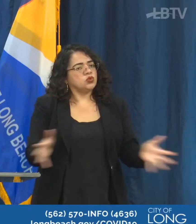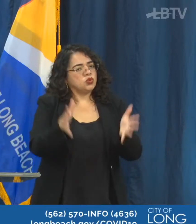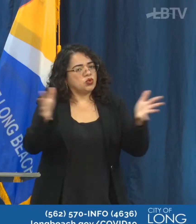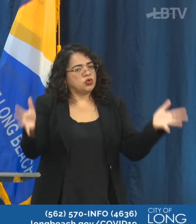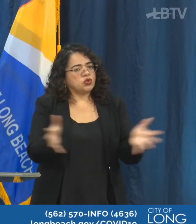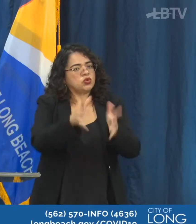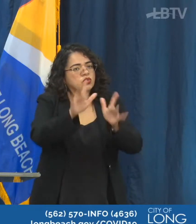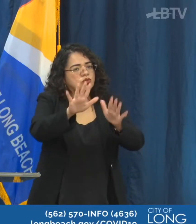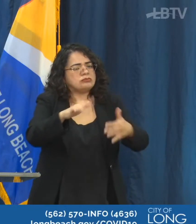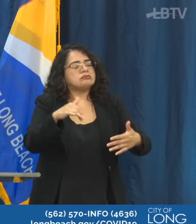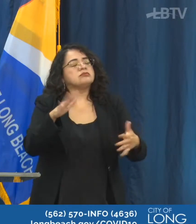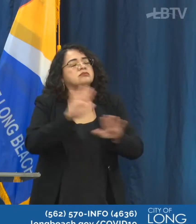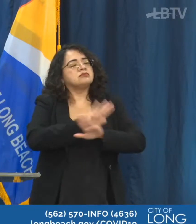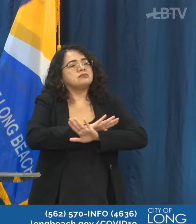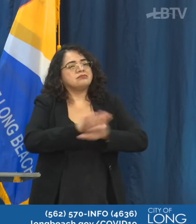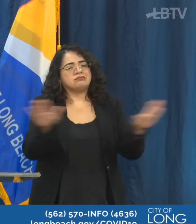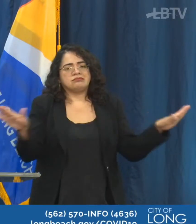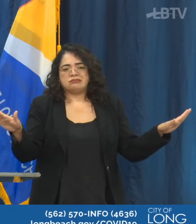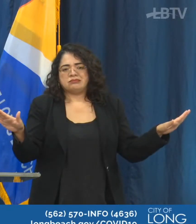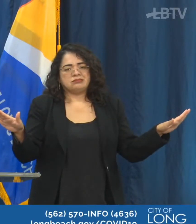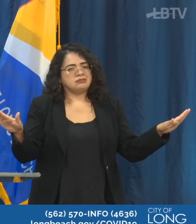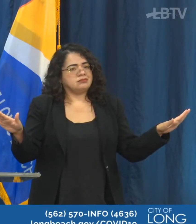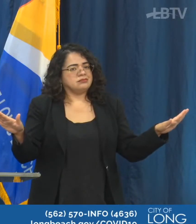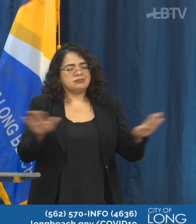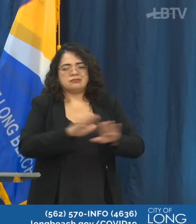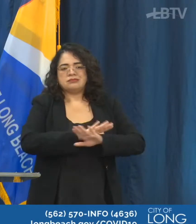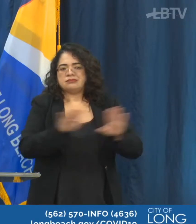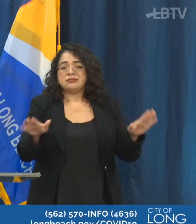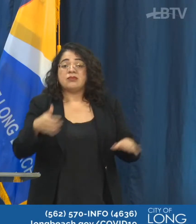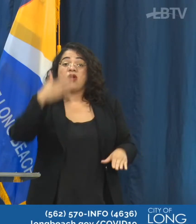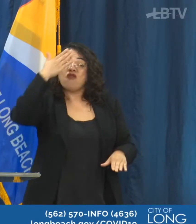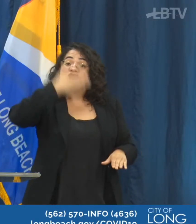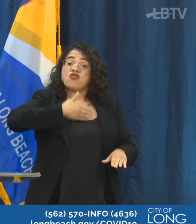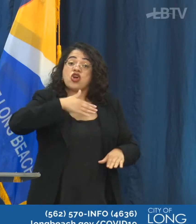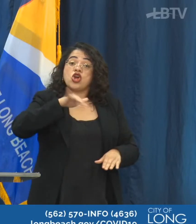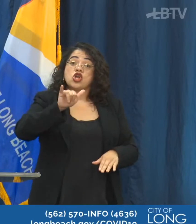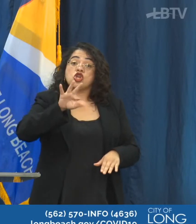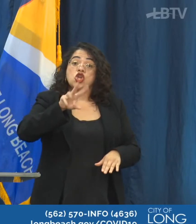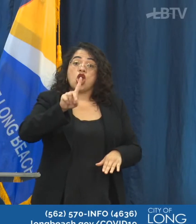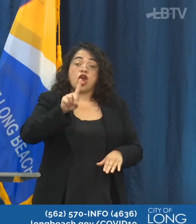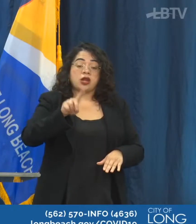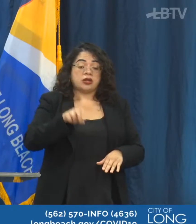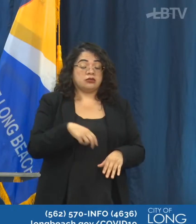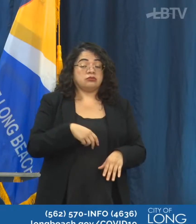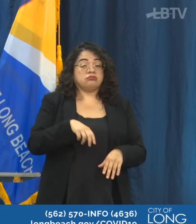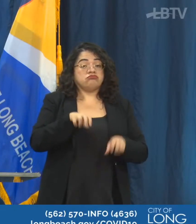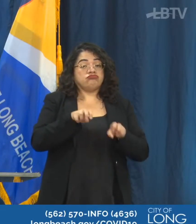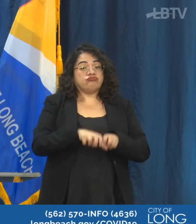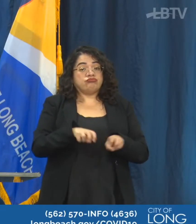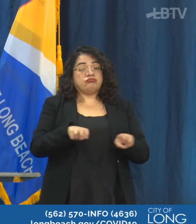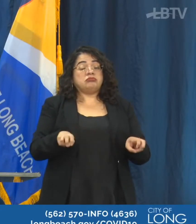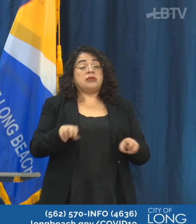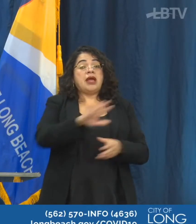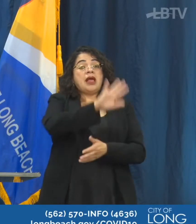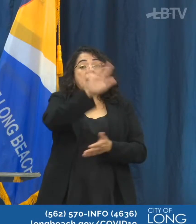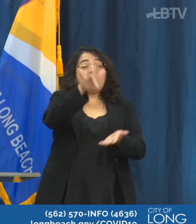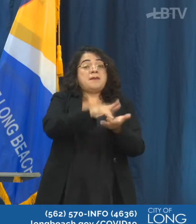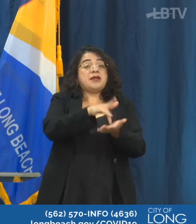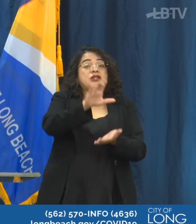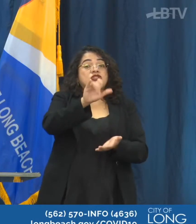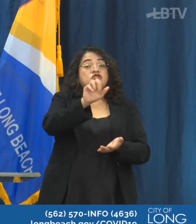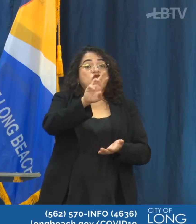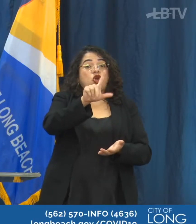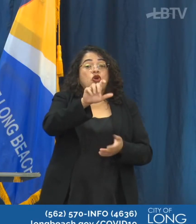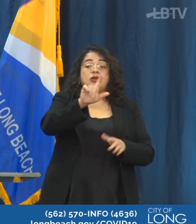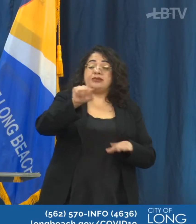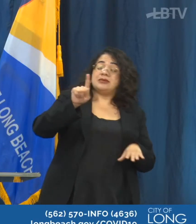know, where people are gathering. If everybody's sitting in their front yard, staying with their families, and you put a band in the middle of the circle, I think that you can, you may